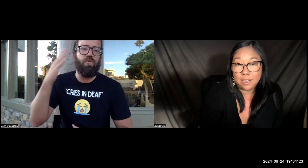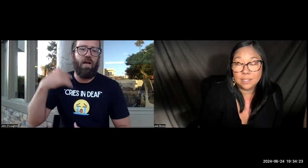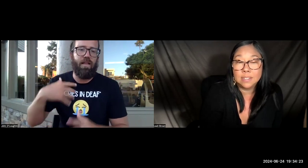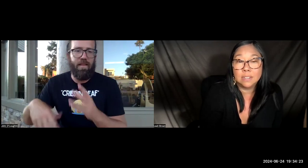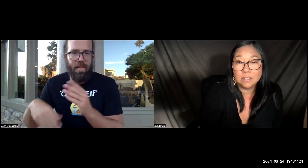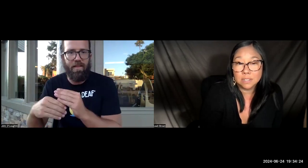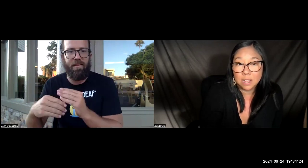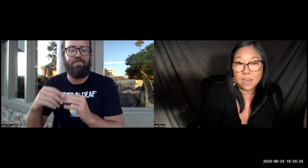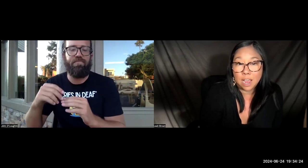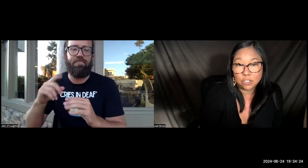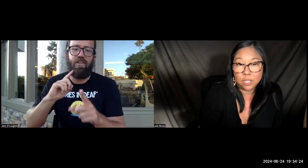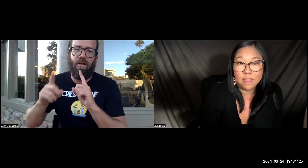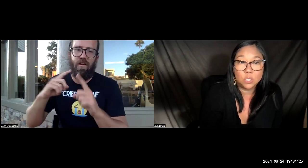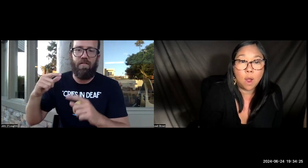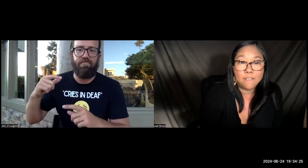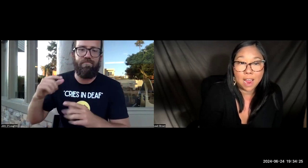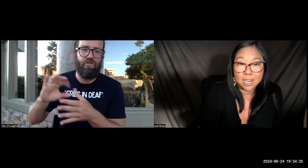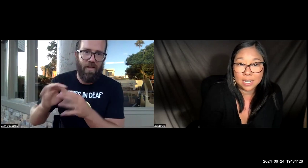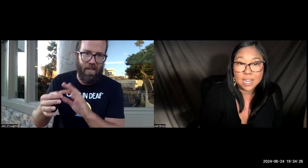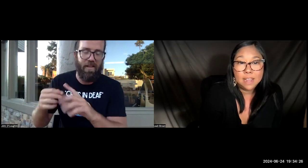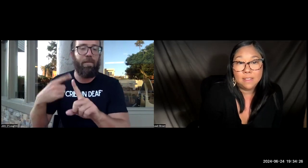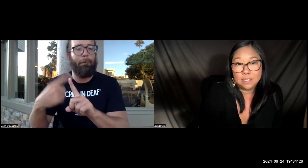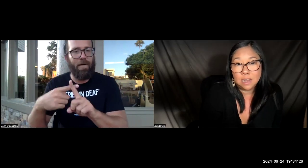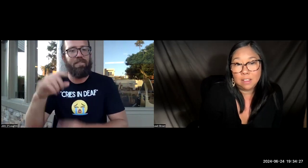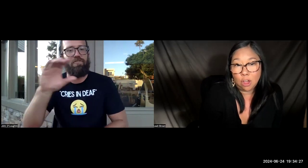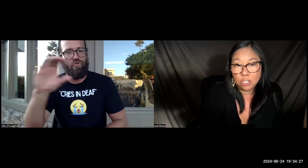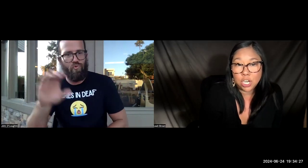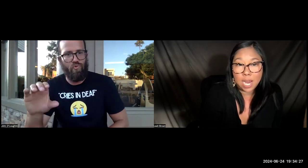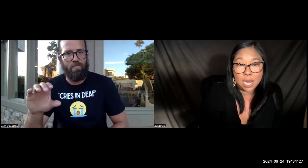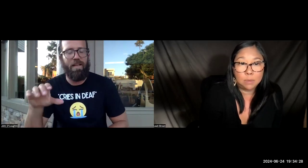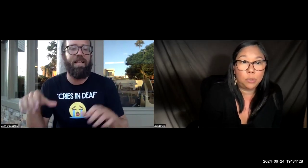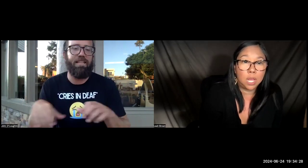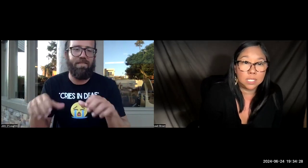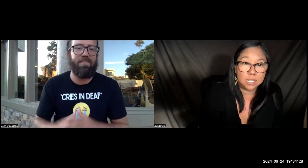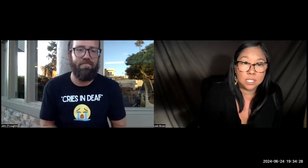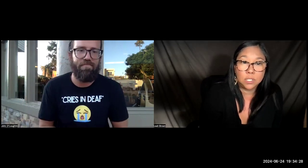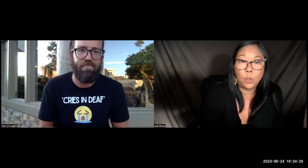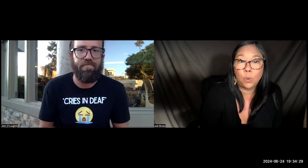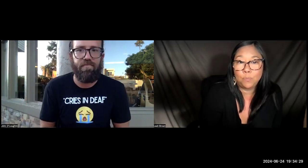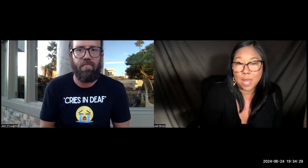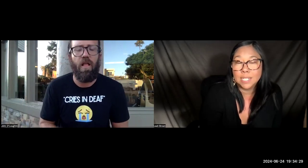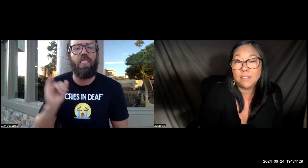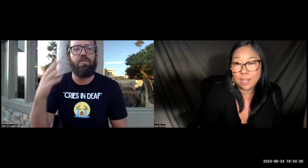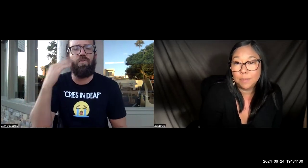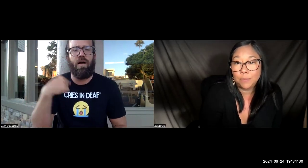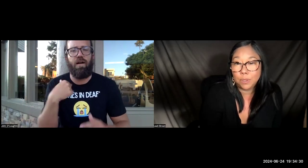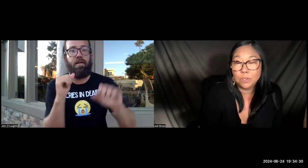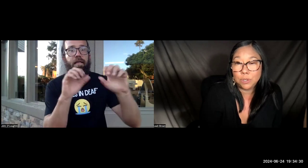skills naturally. That's why I've added this dialogue chain plus the Zoom activity, those two